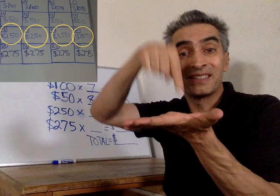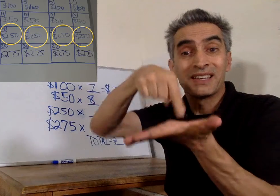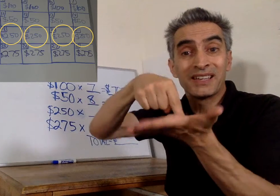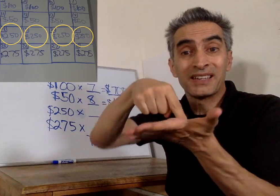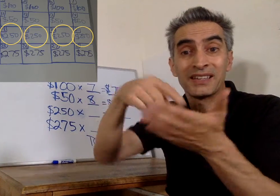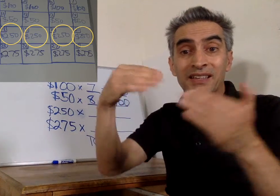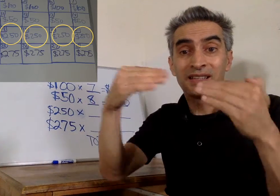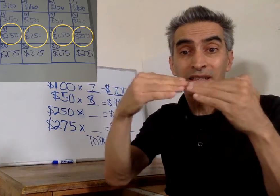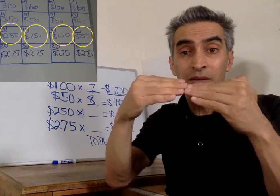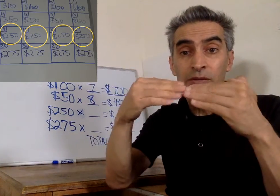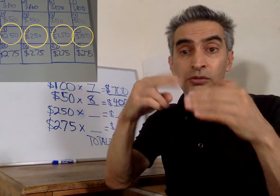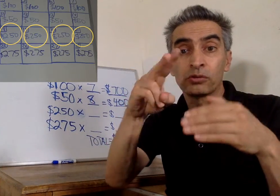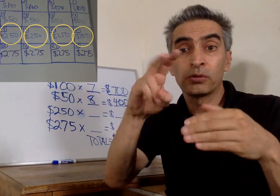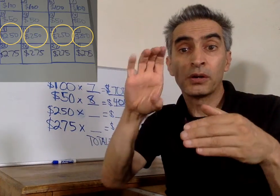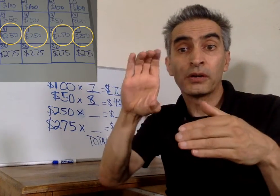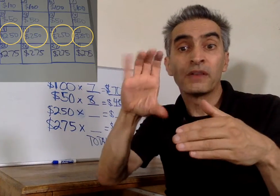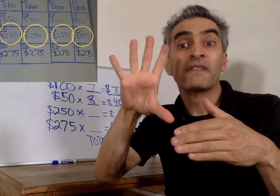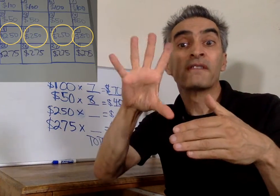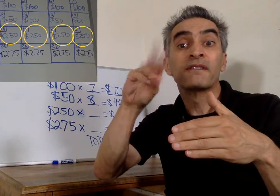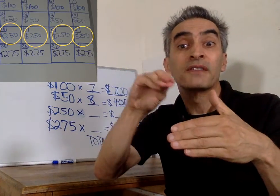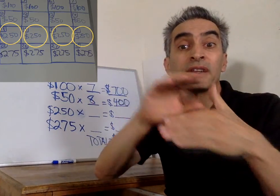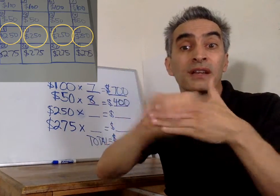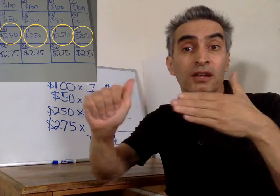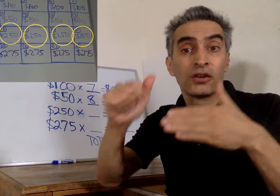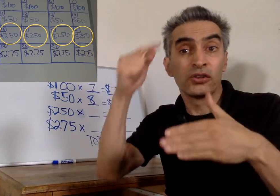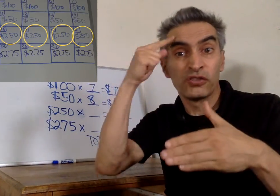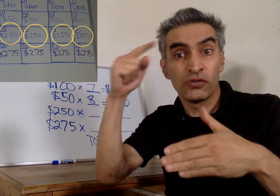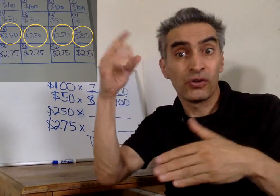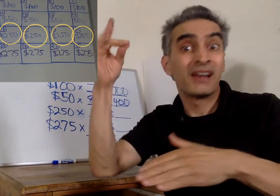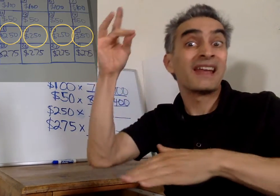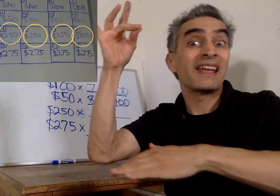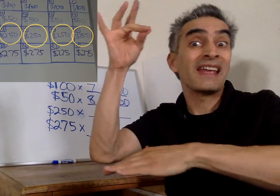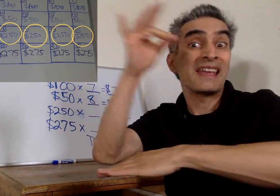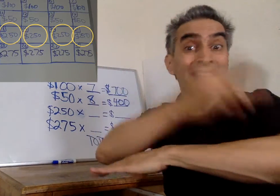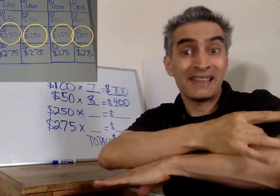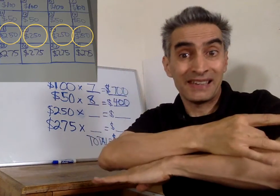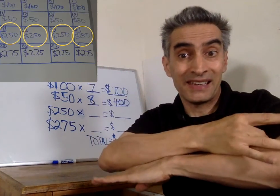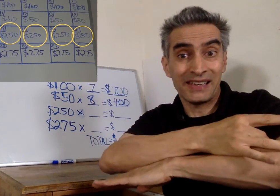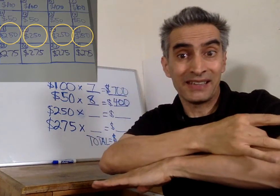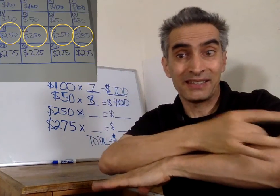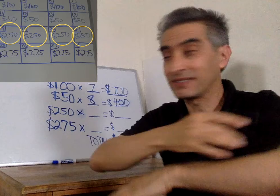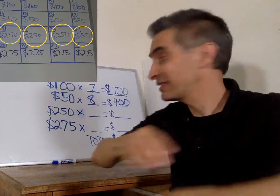Notice. There's a $250 balance for eight days.